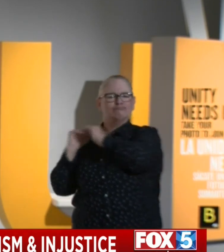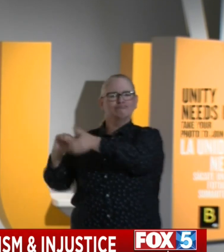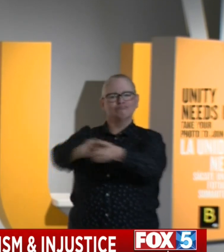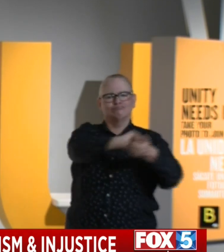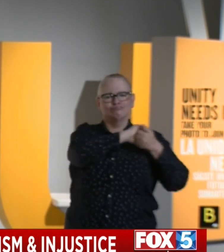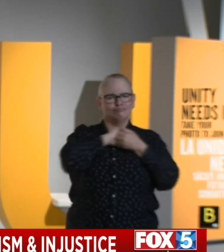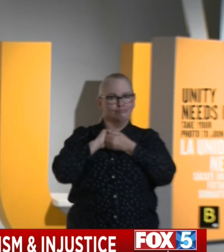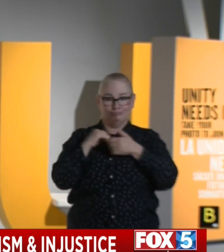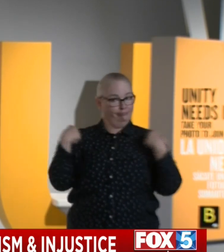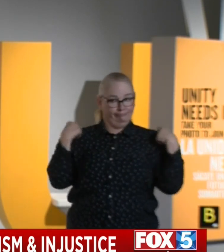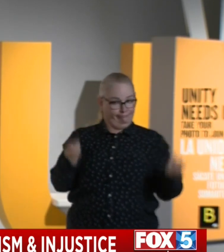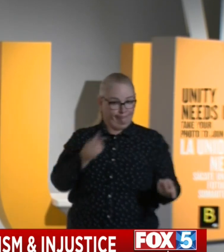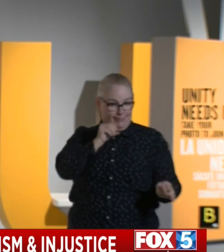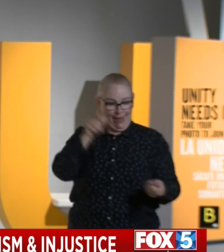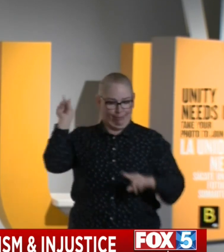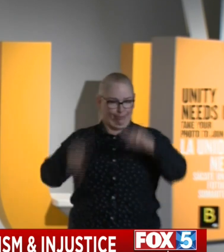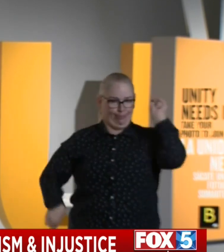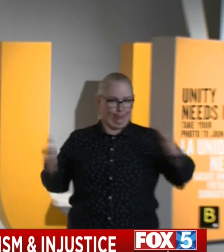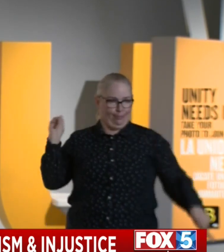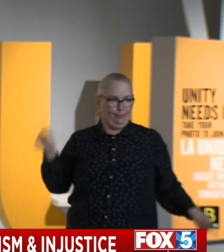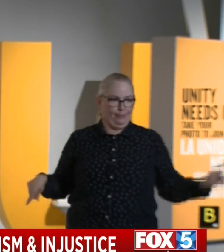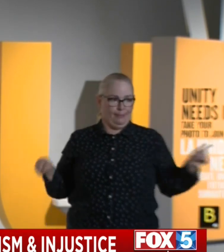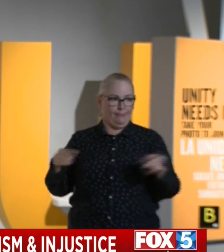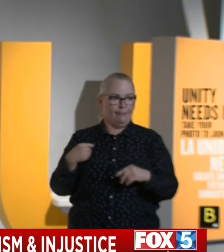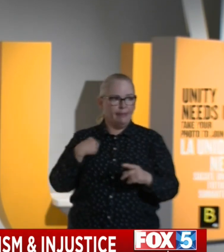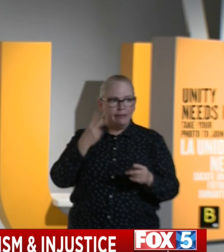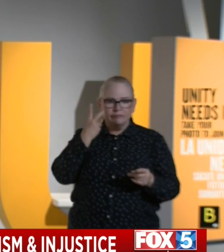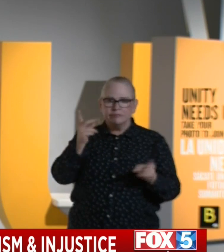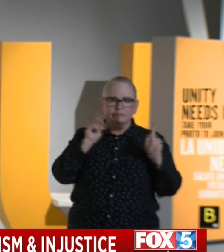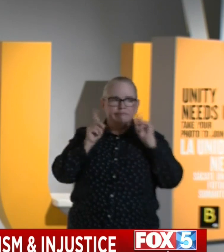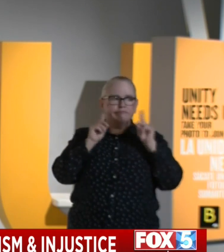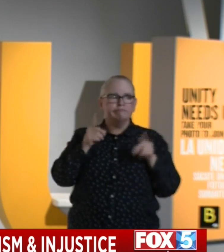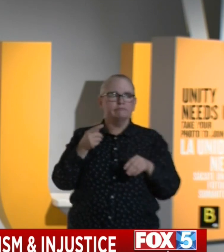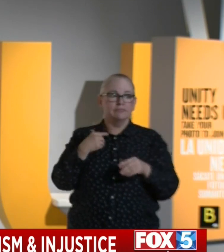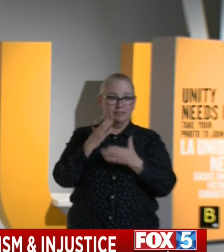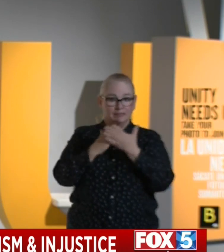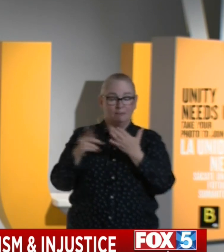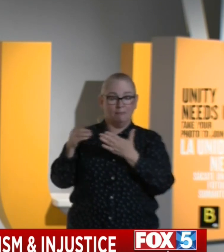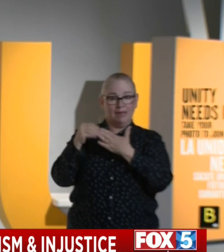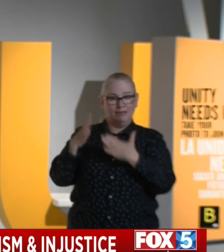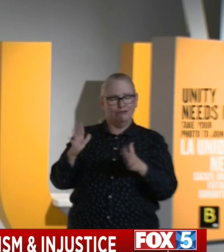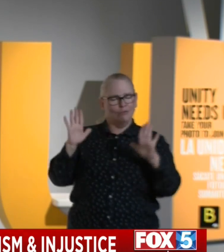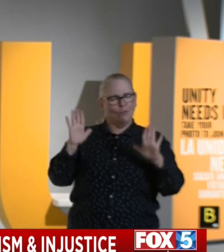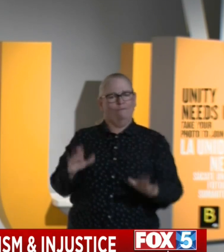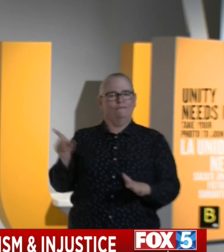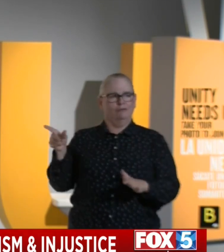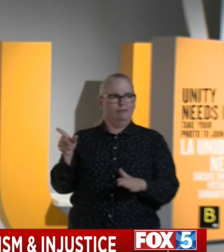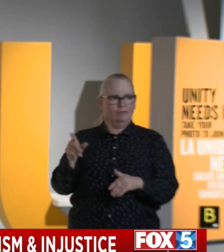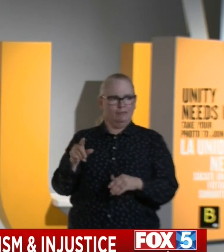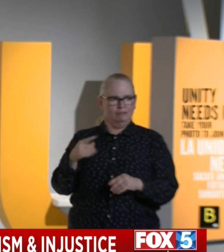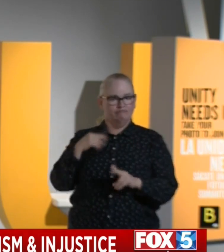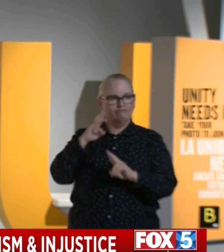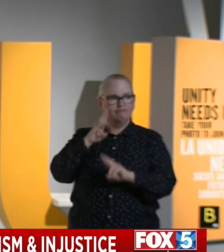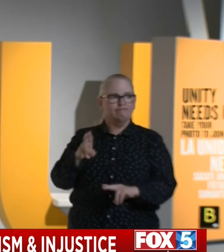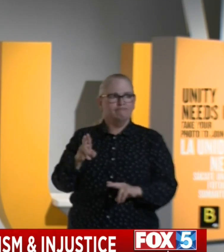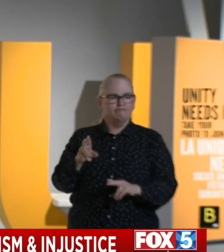extraordinary leaders that I've known for years and have been admiring in terms of their leadership.